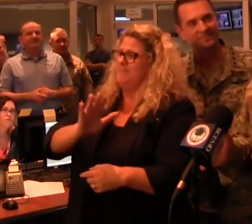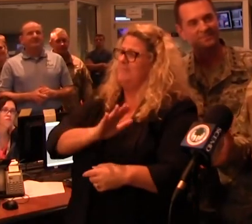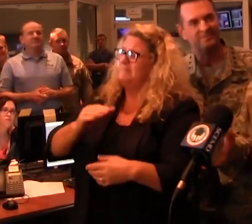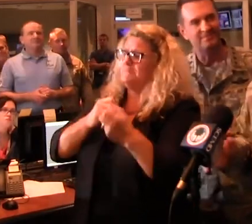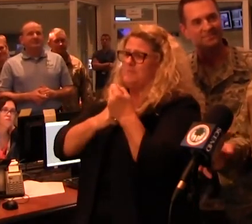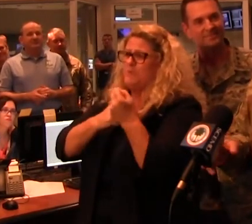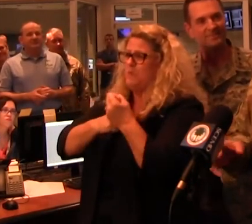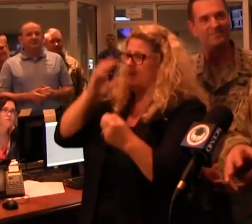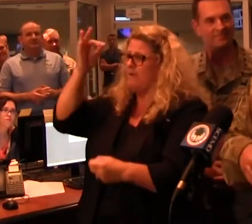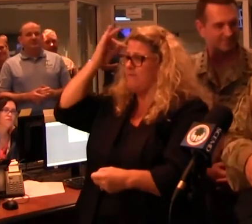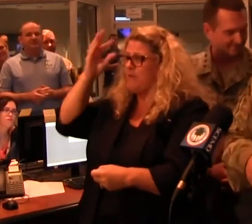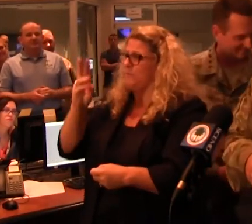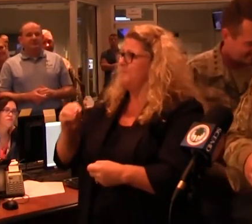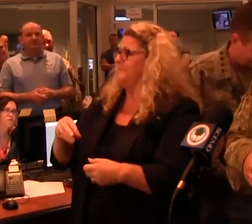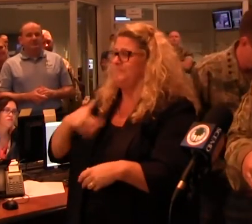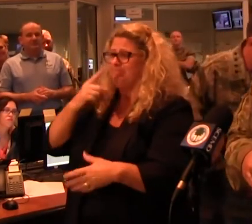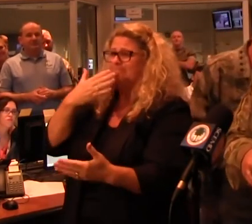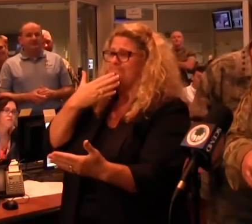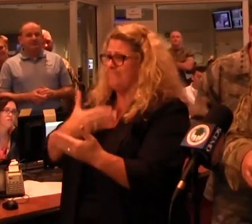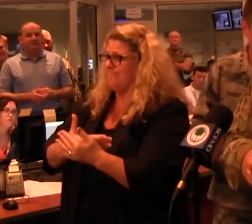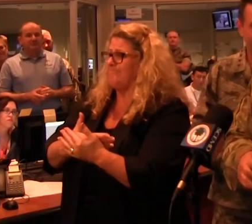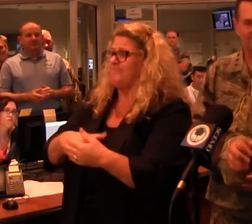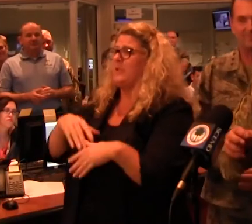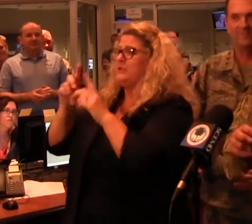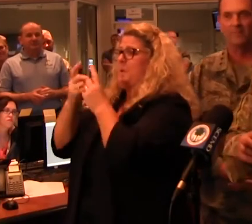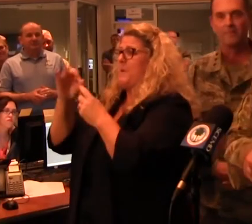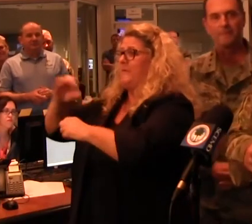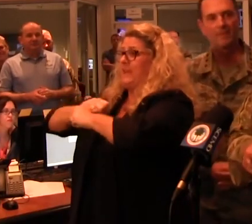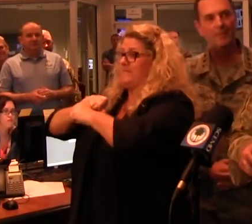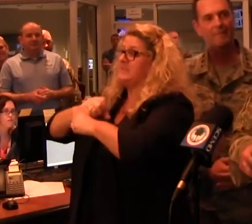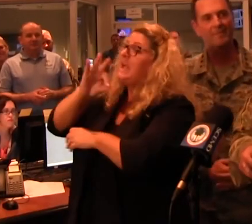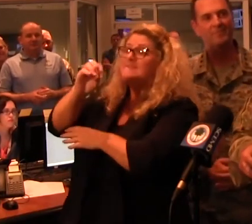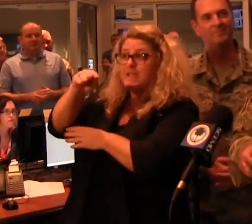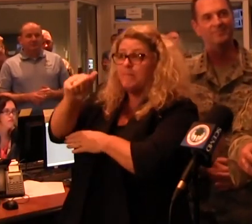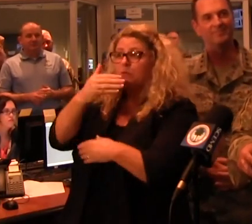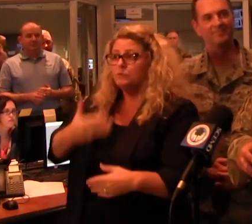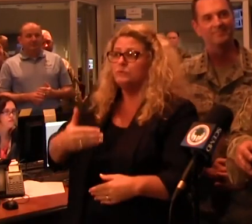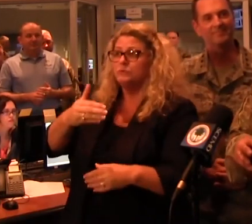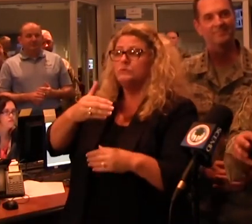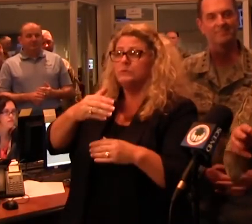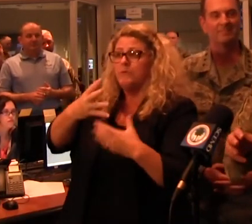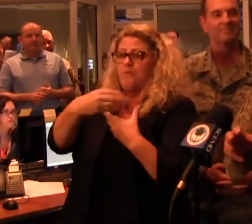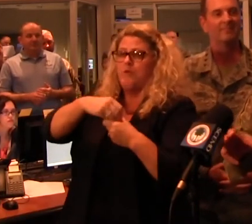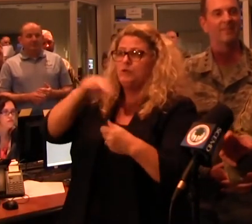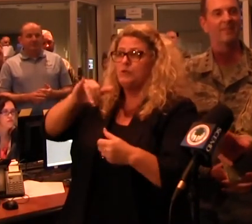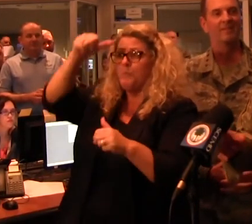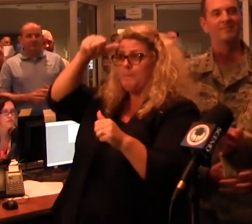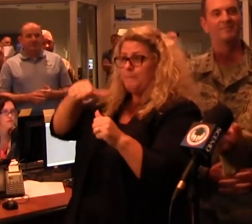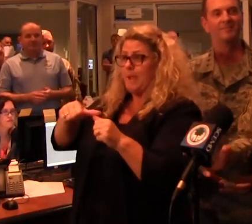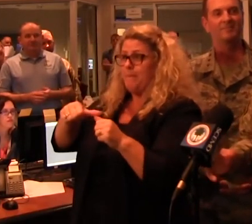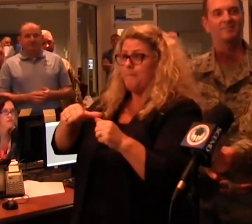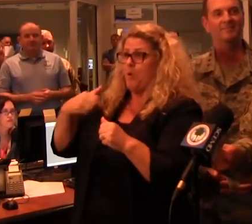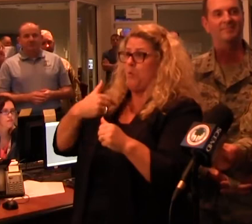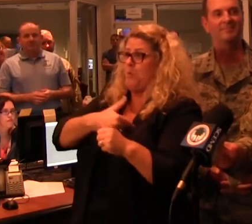we've had from the Department of Defense side, that we've had federal support from FEMA and everybody else. know, every time we get in front of